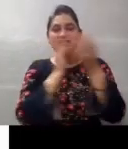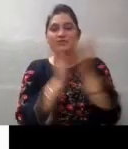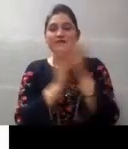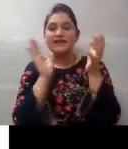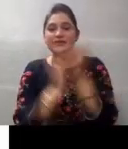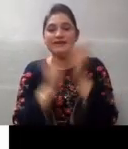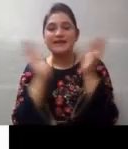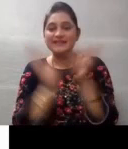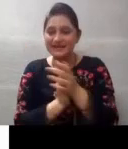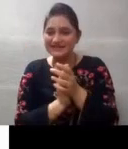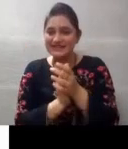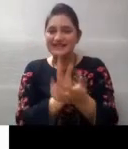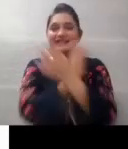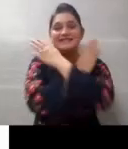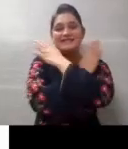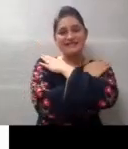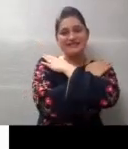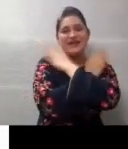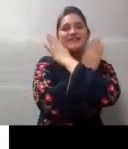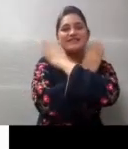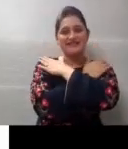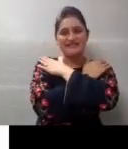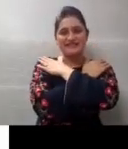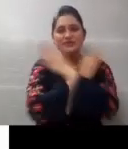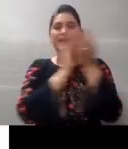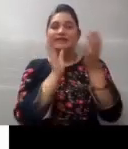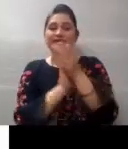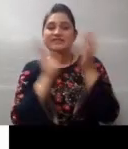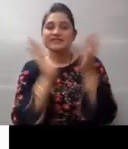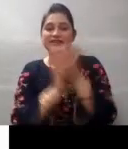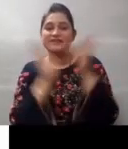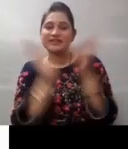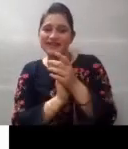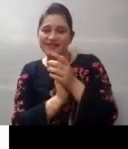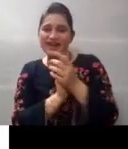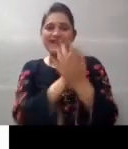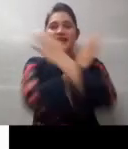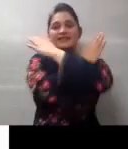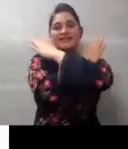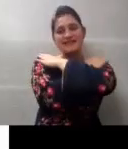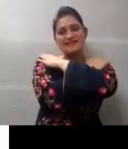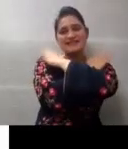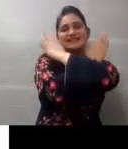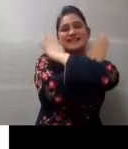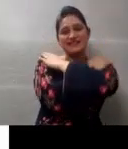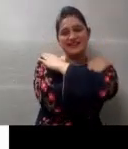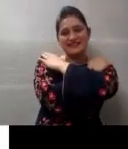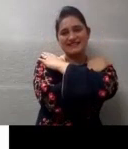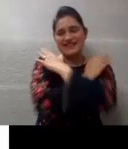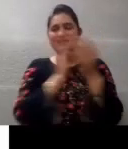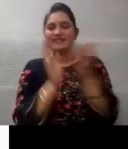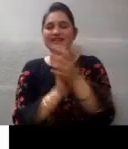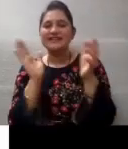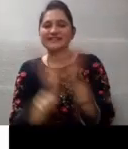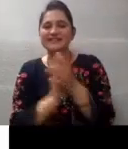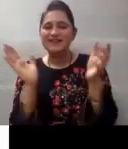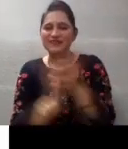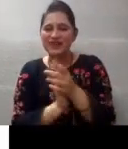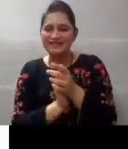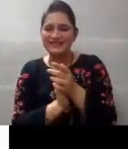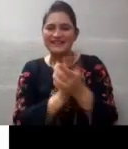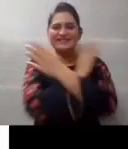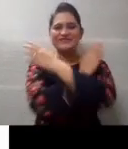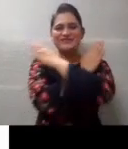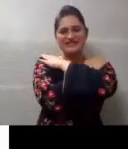27, 28, 29, 30. 31, 32, 32, 34, 35, 36, 37, 38,